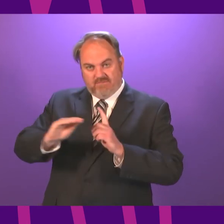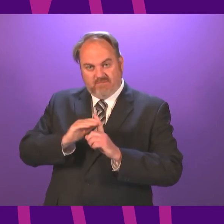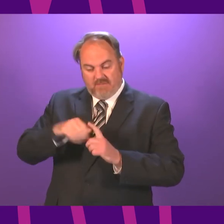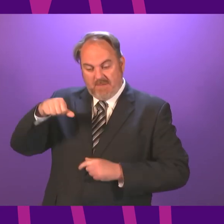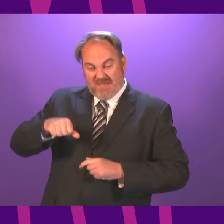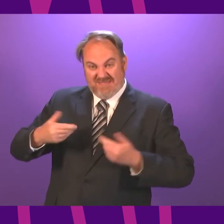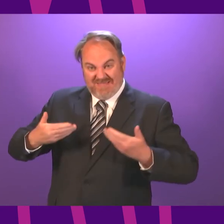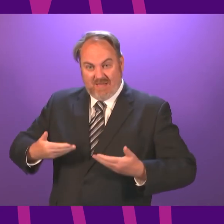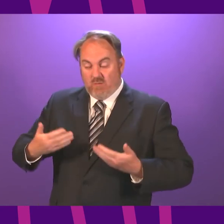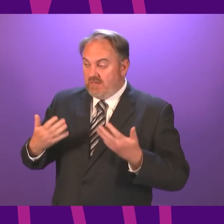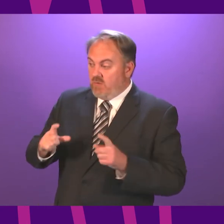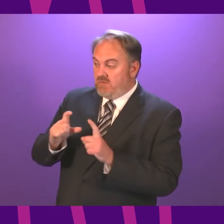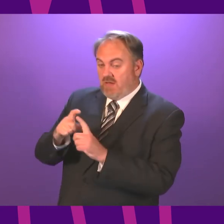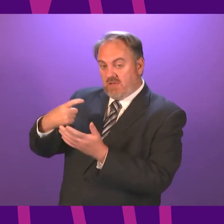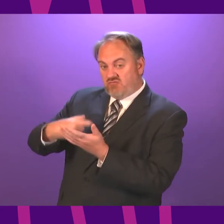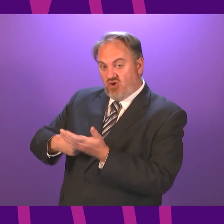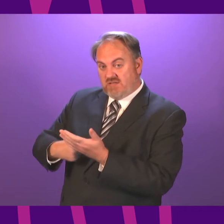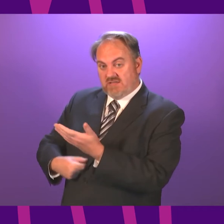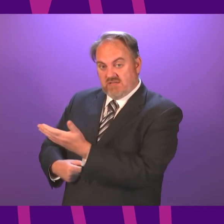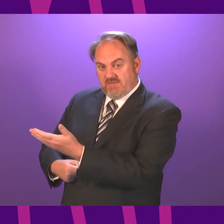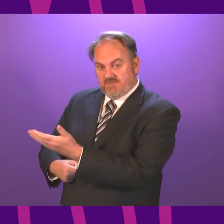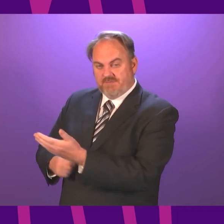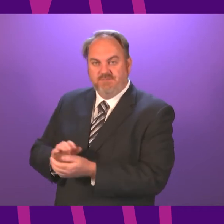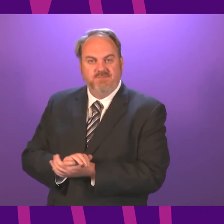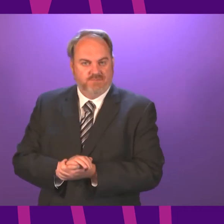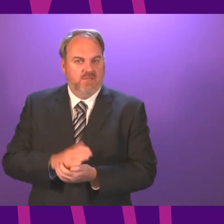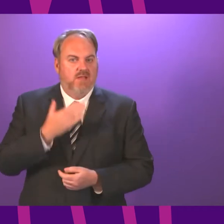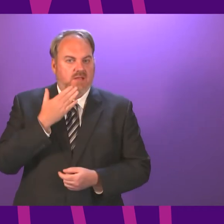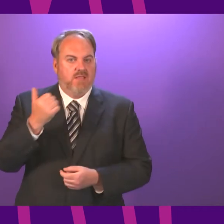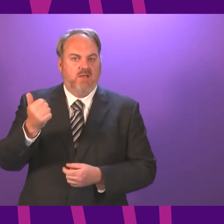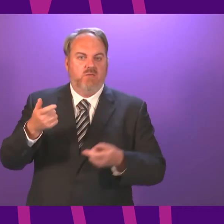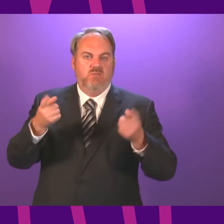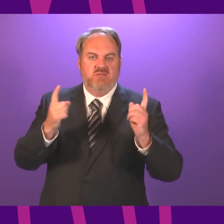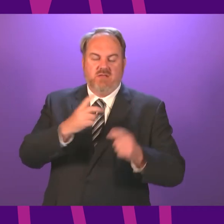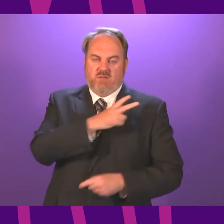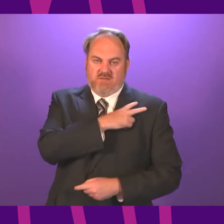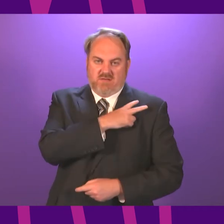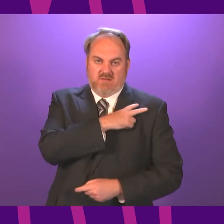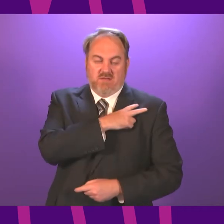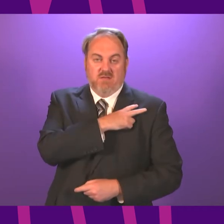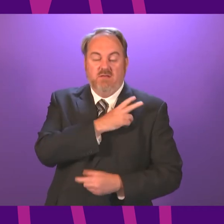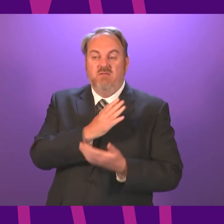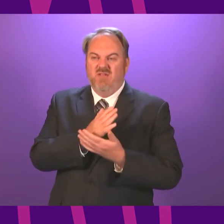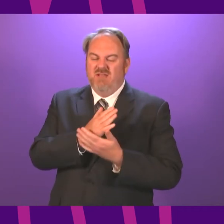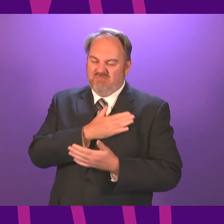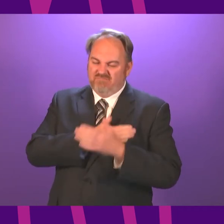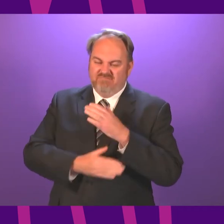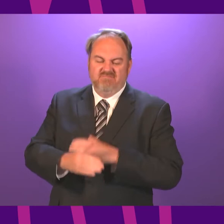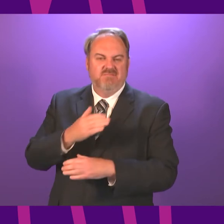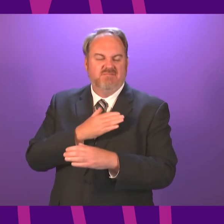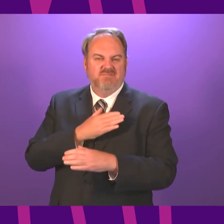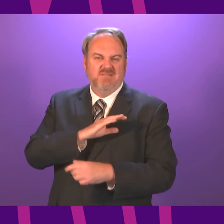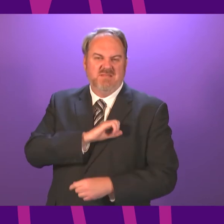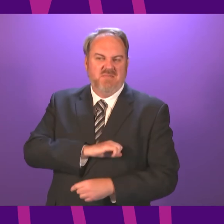now. And I call Douglas Ross. Thank you very much, Presiding Officer. And could I also express my sympathies and condolences